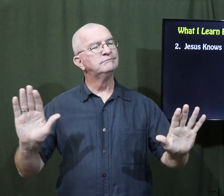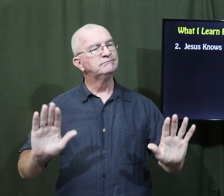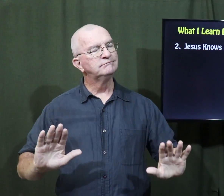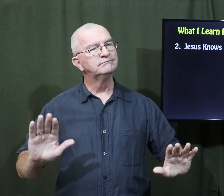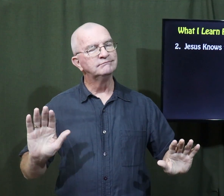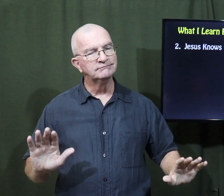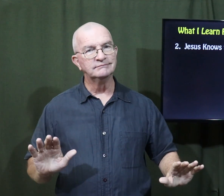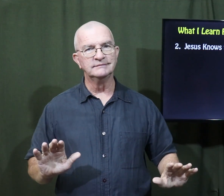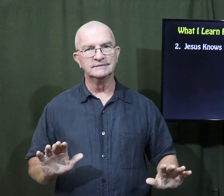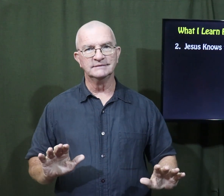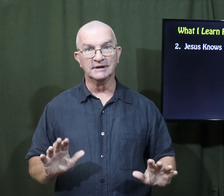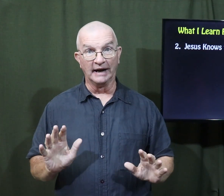calm.